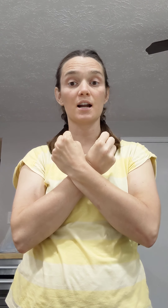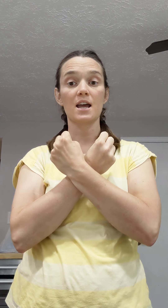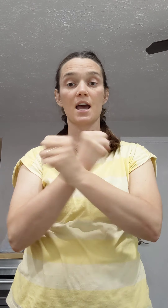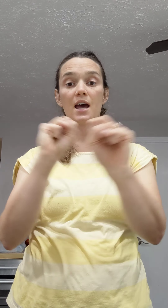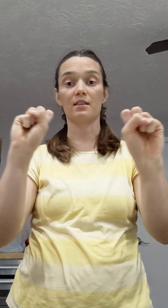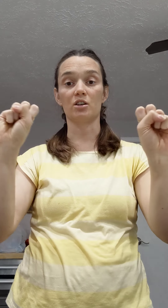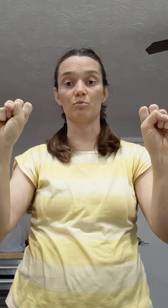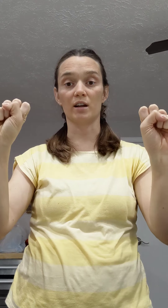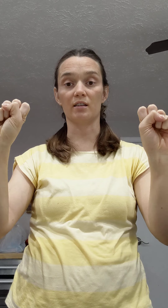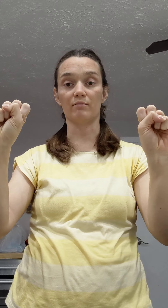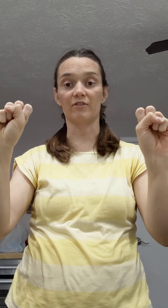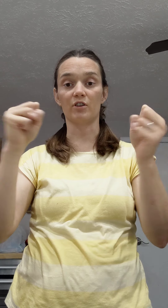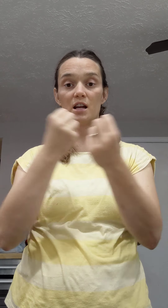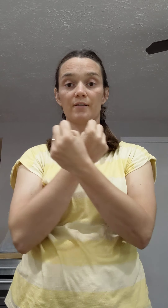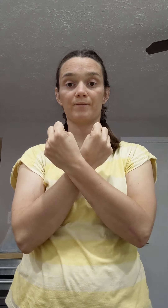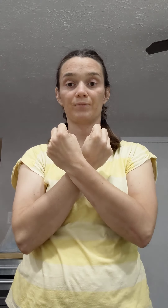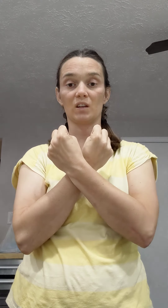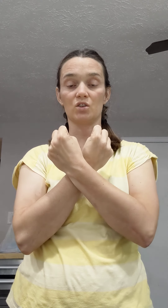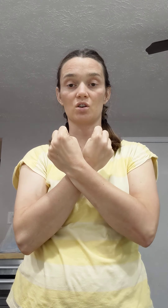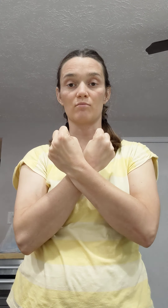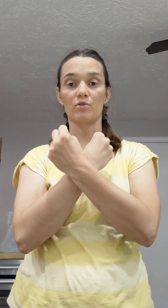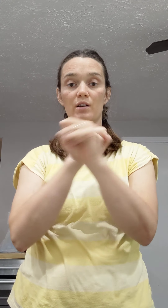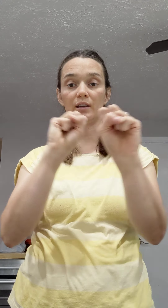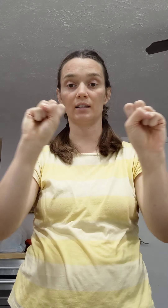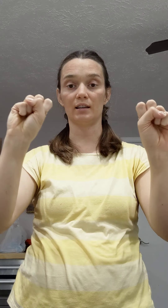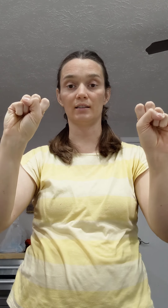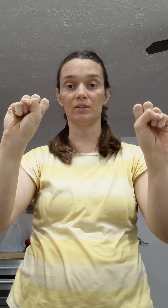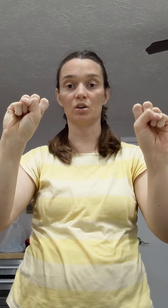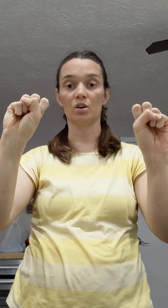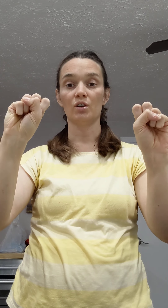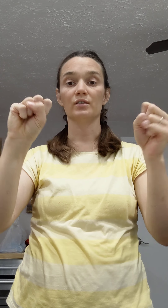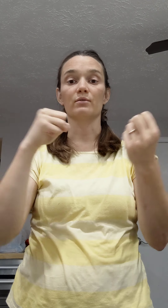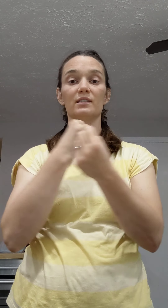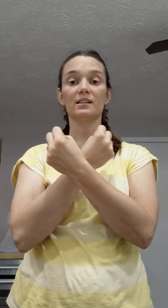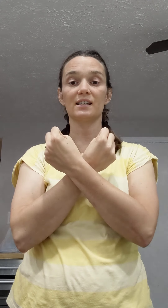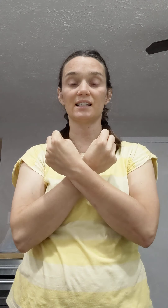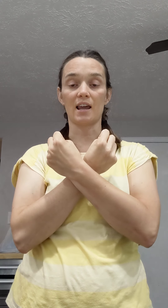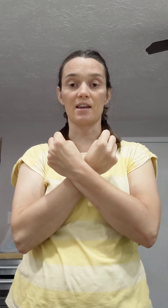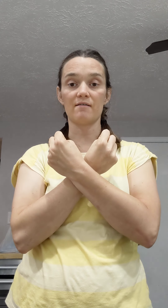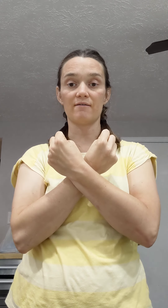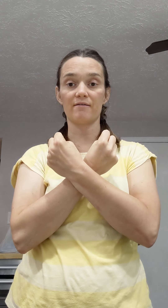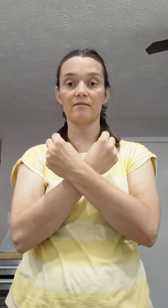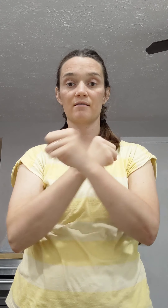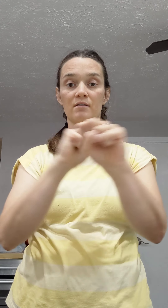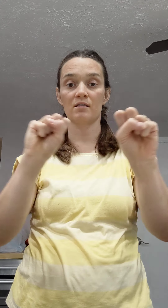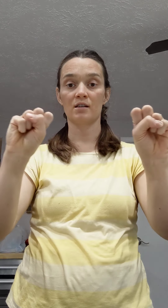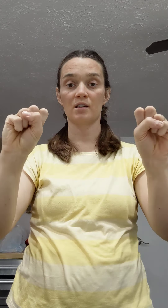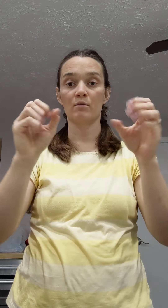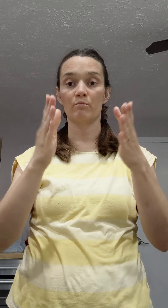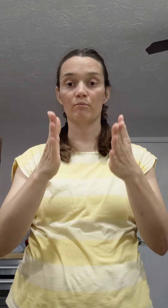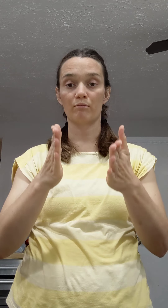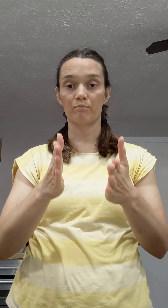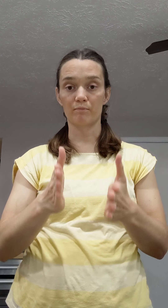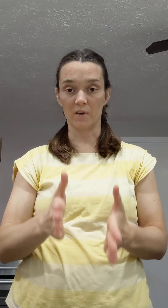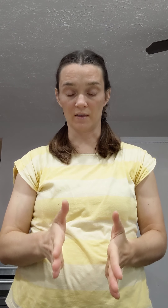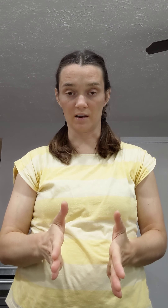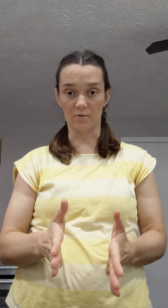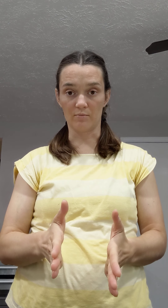and then you break them free and turn them around like this. So this is save and then you add